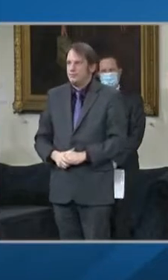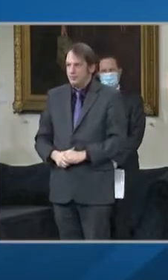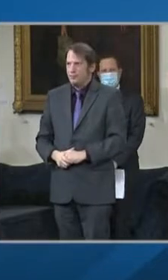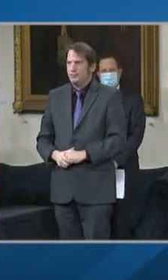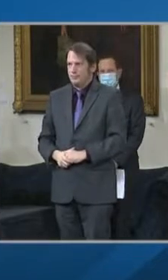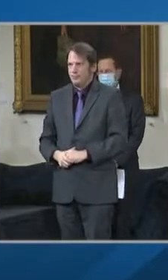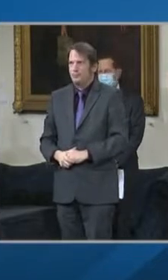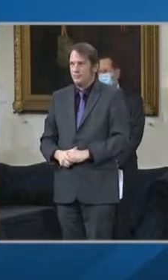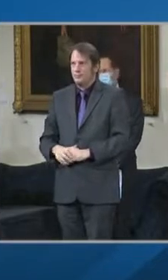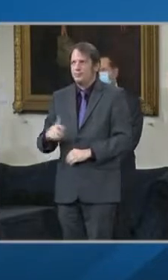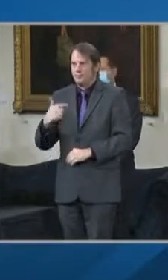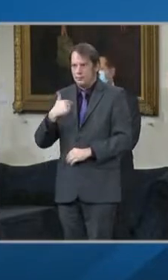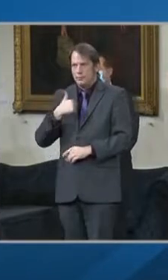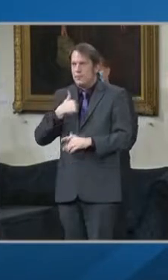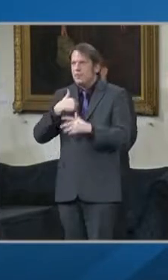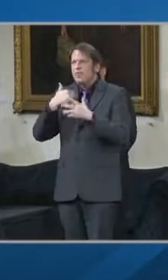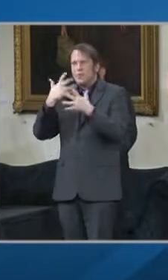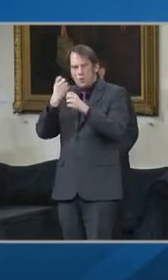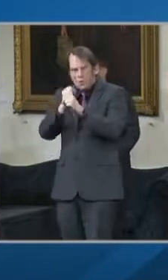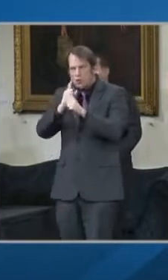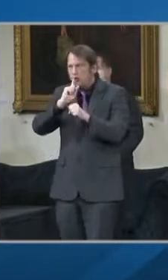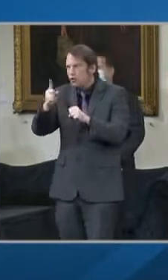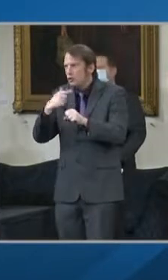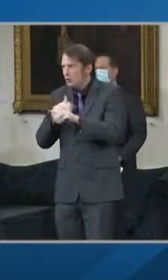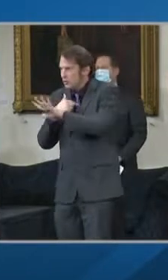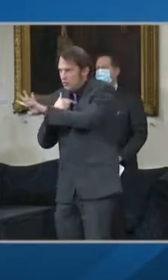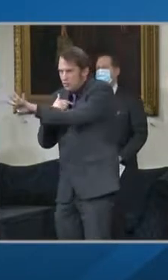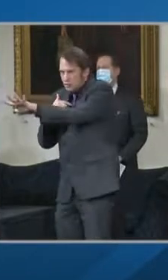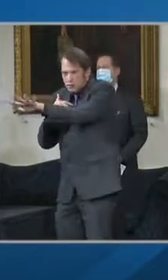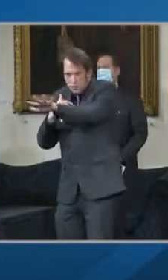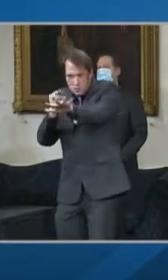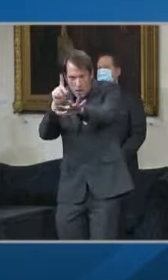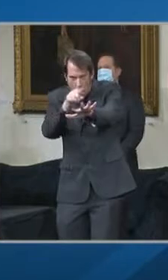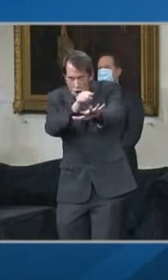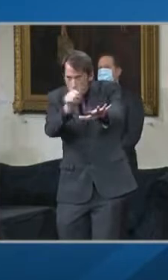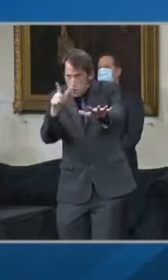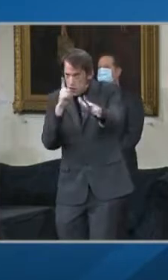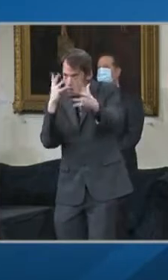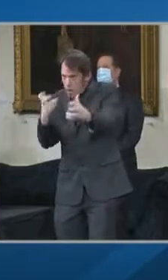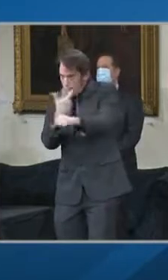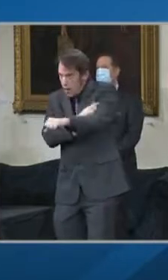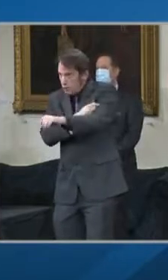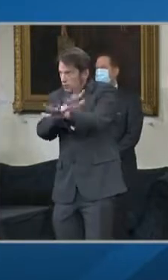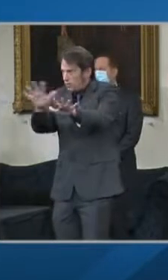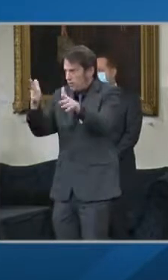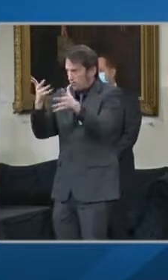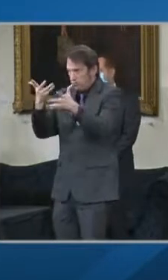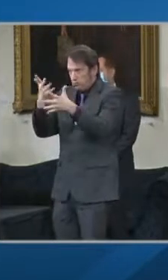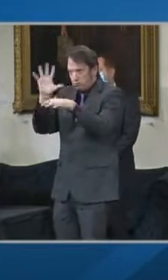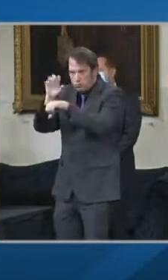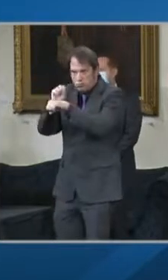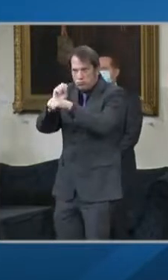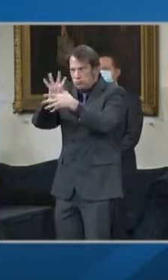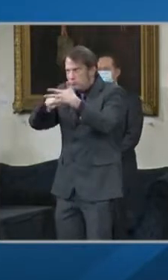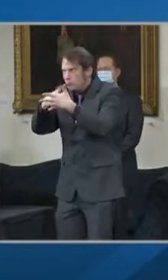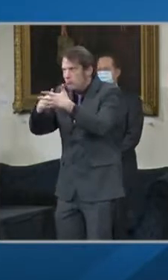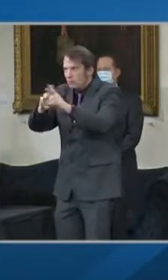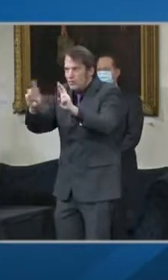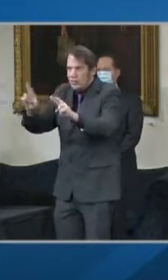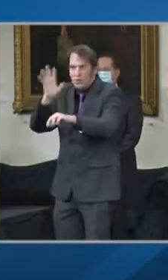Marylander behind and to achieve that goal equally as important as moving forward with our phased